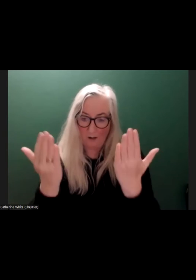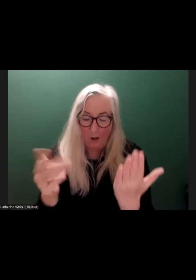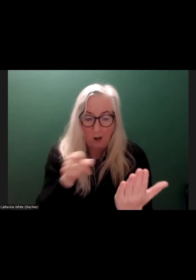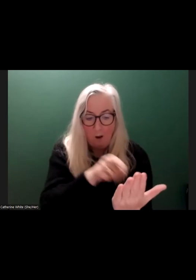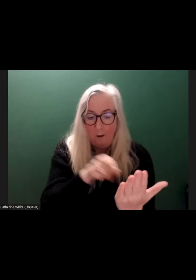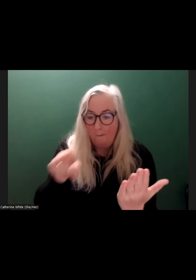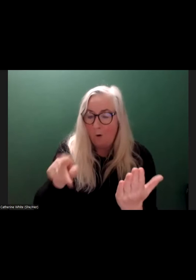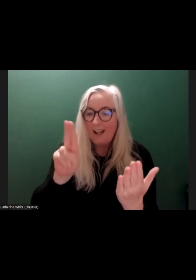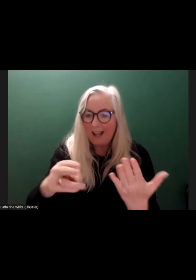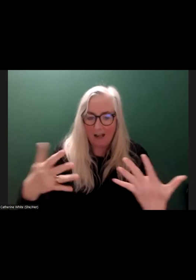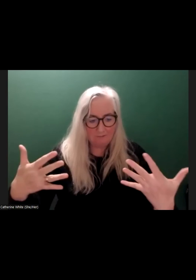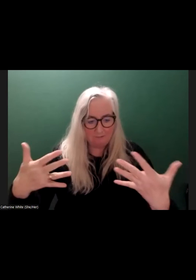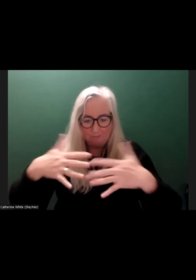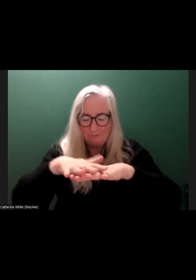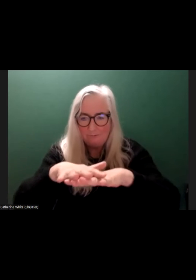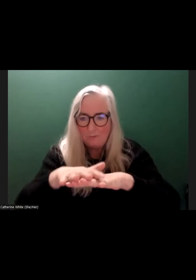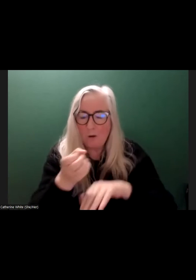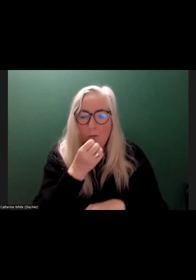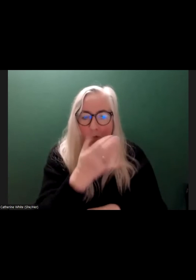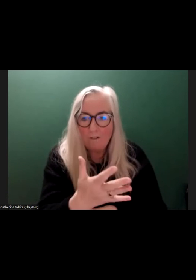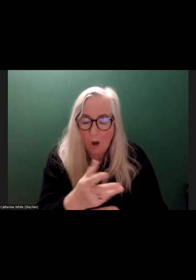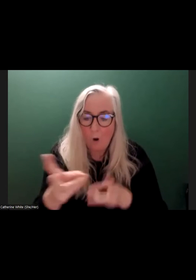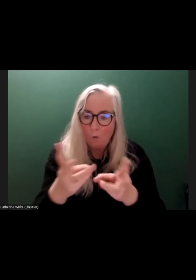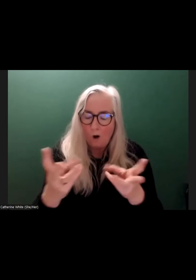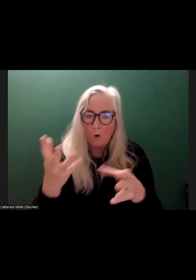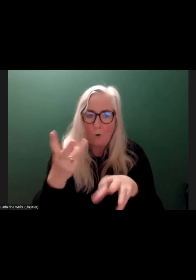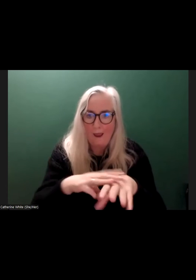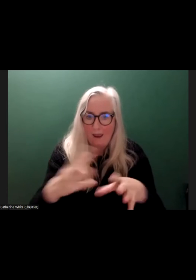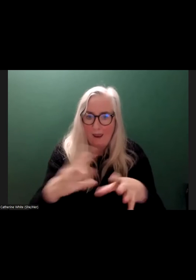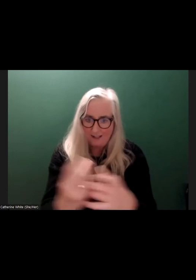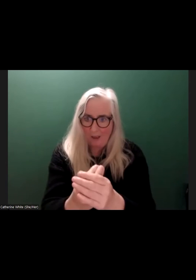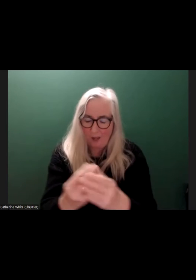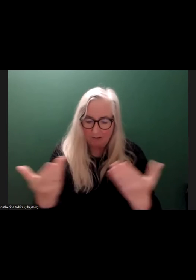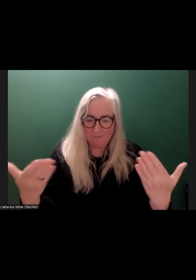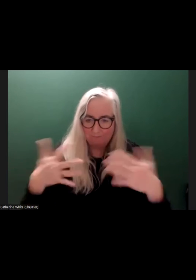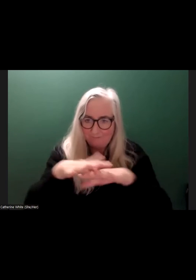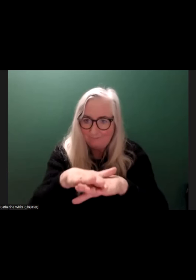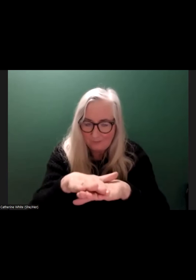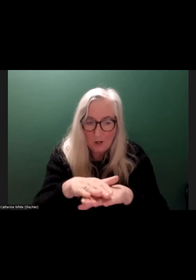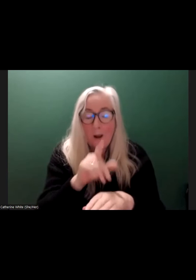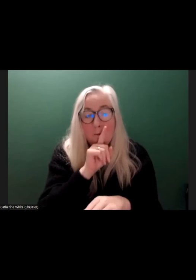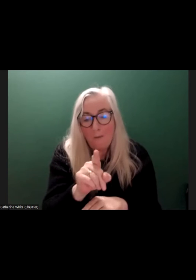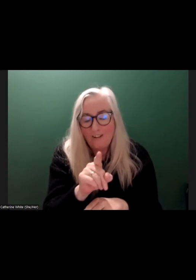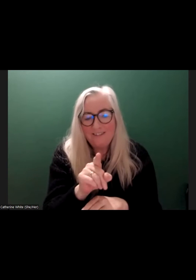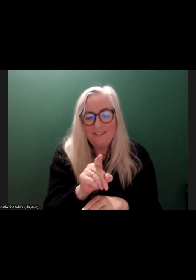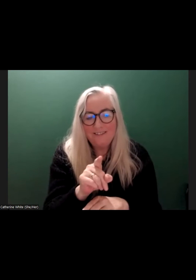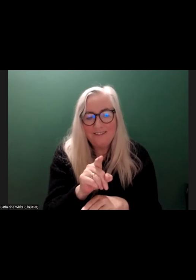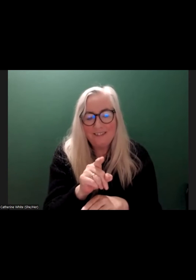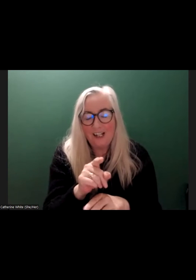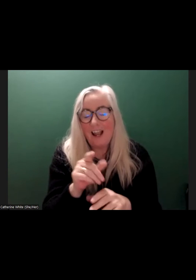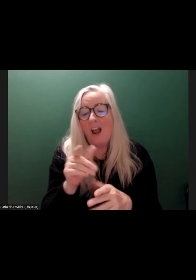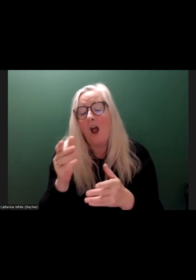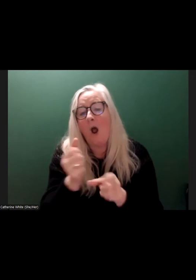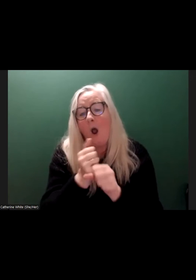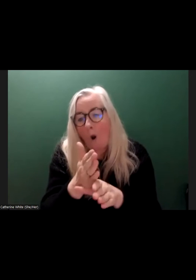be beautifully interacted. And they work well together. But like anything else, all collective movements.